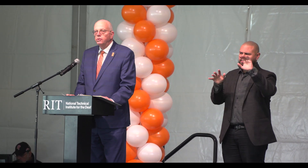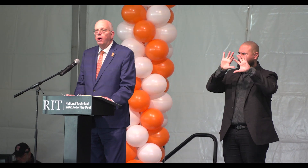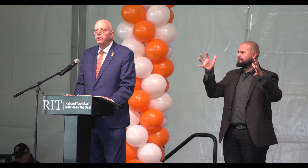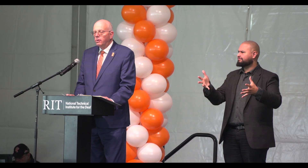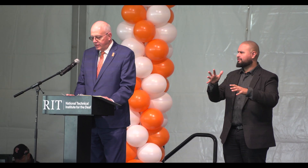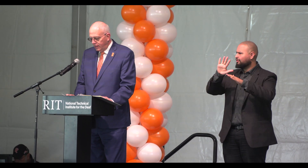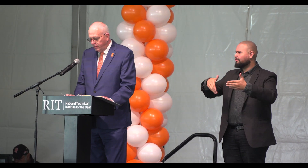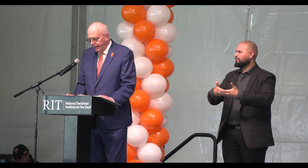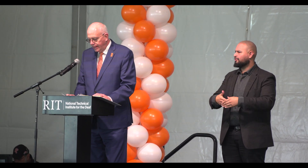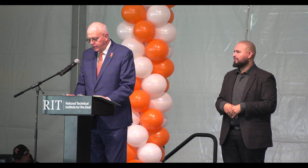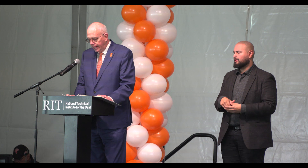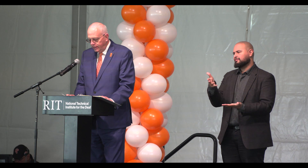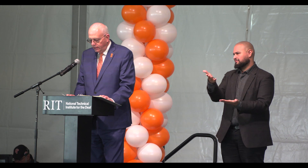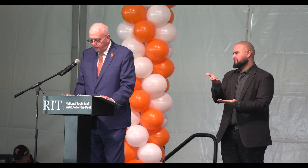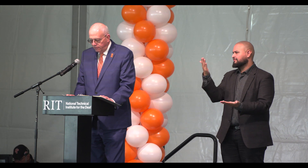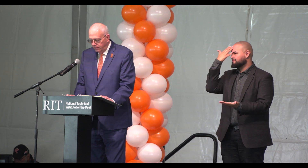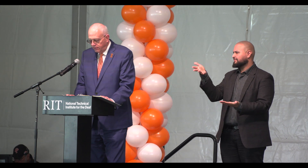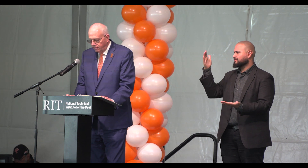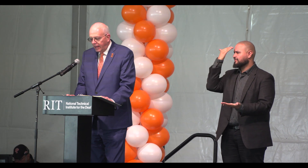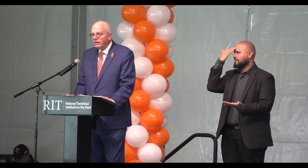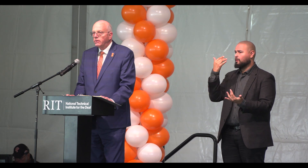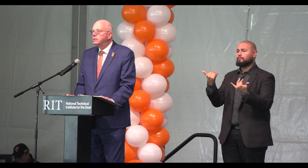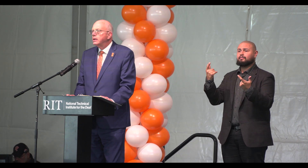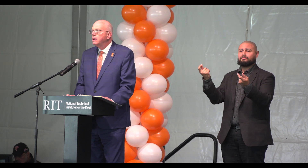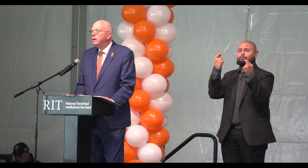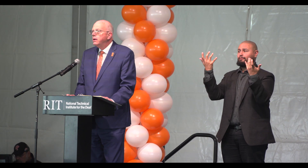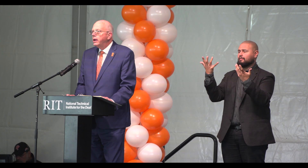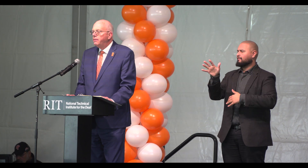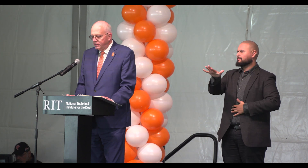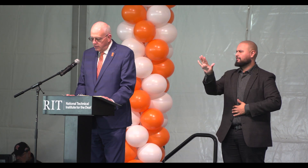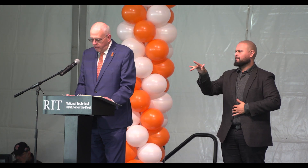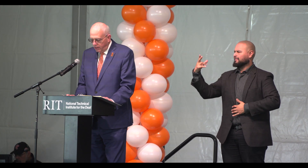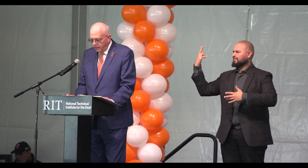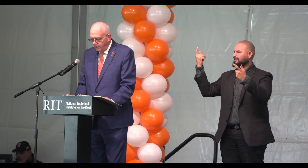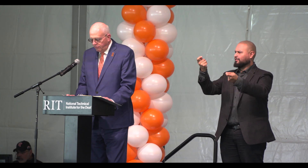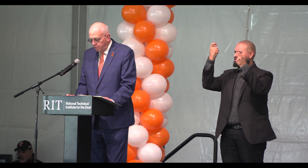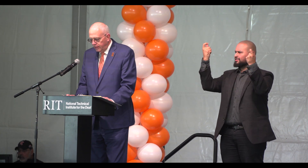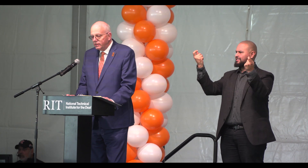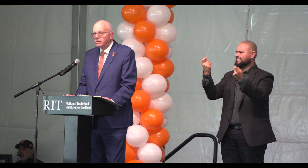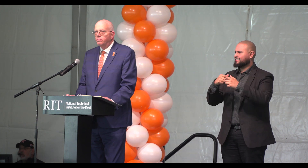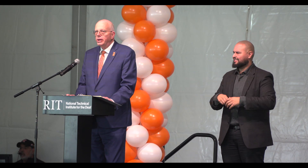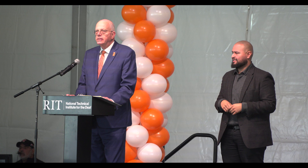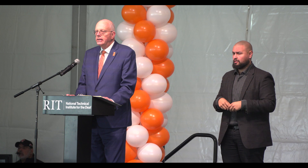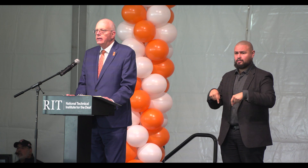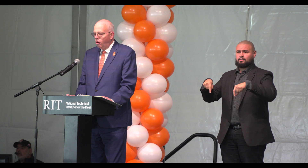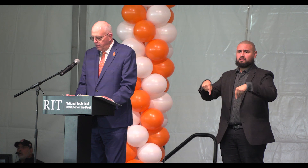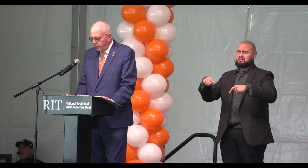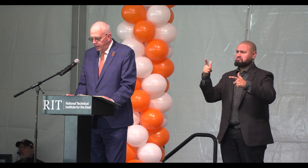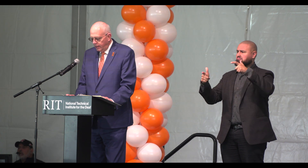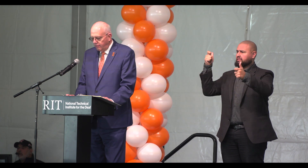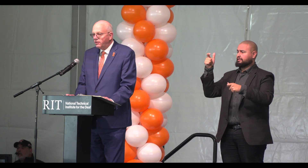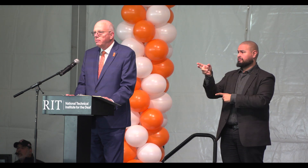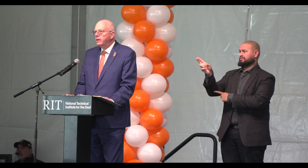As you all know, we're celebrating NTID's 55th anniversary and this is part of the biggest Brick City